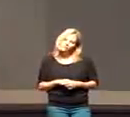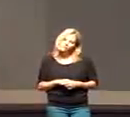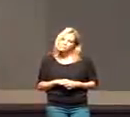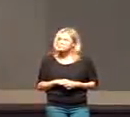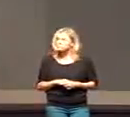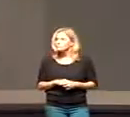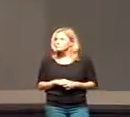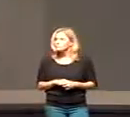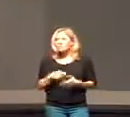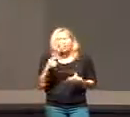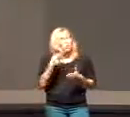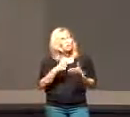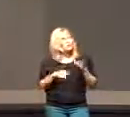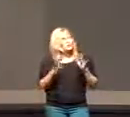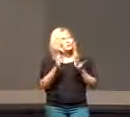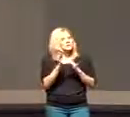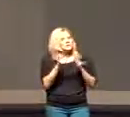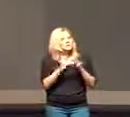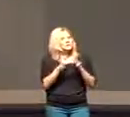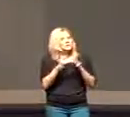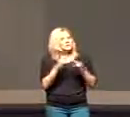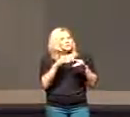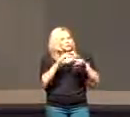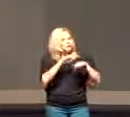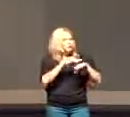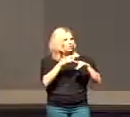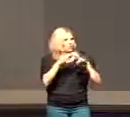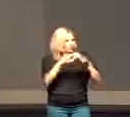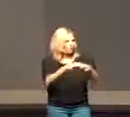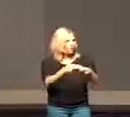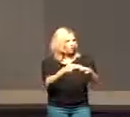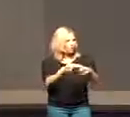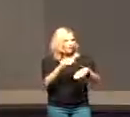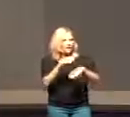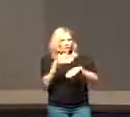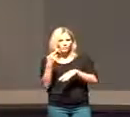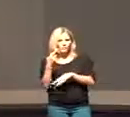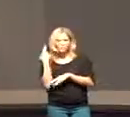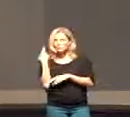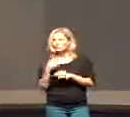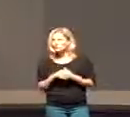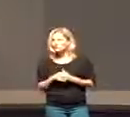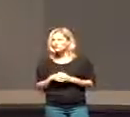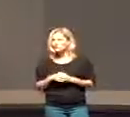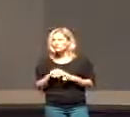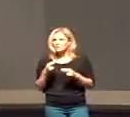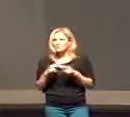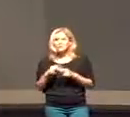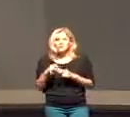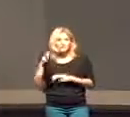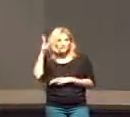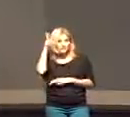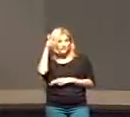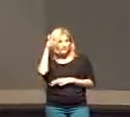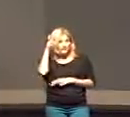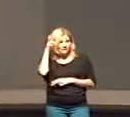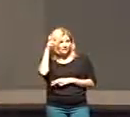the rebuke of that core message of Christianity? What does he call it? He calls it satanic.